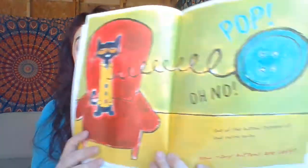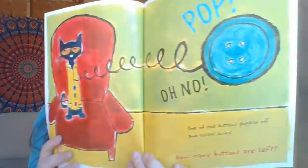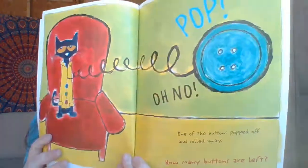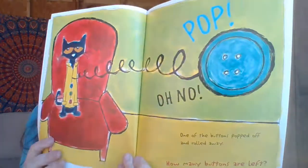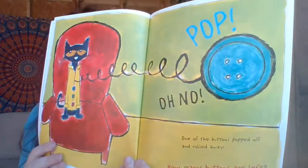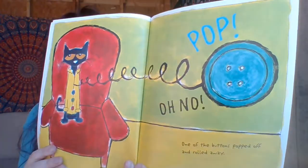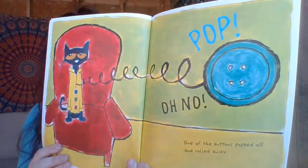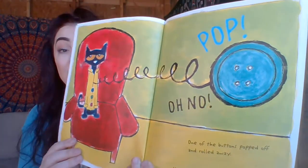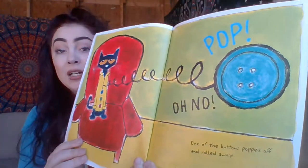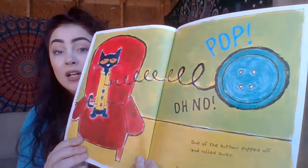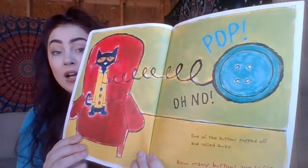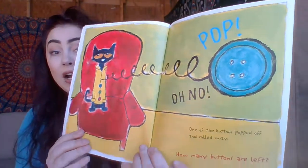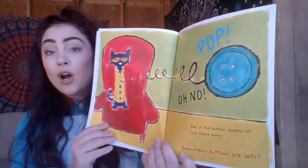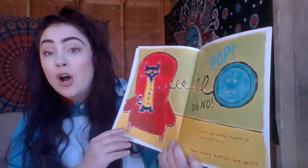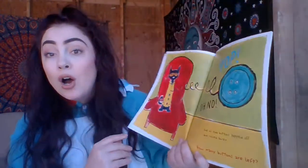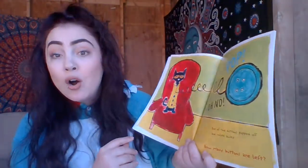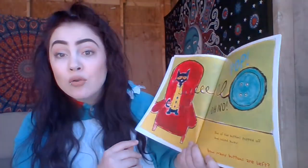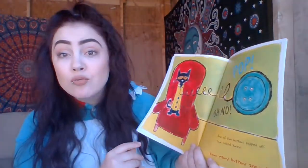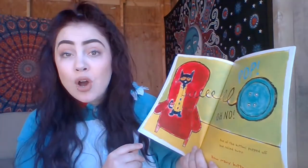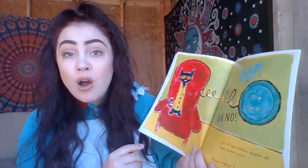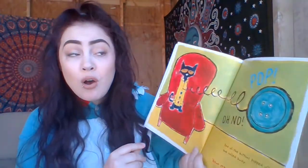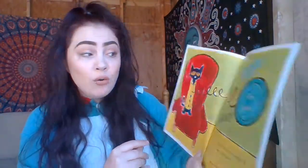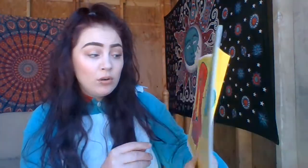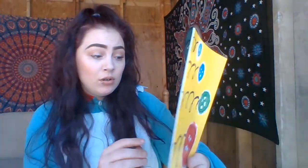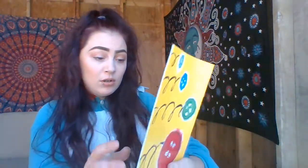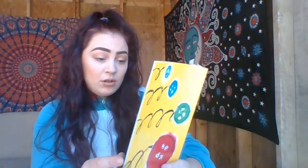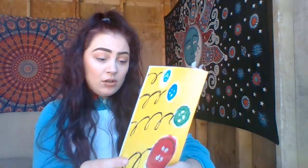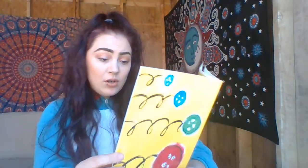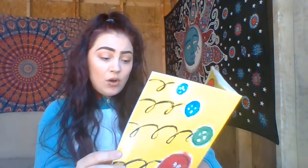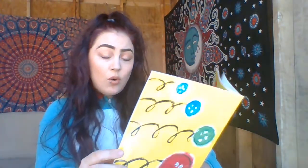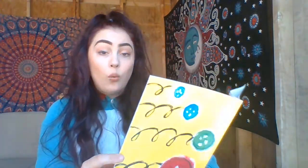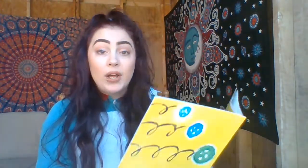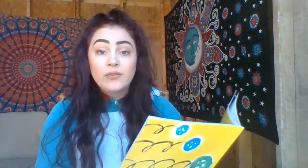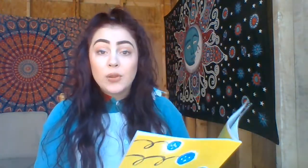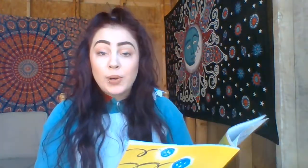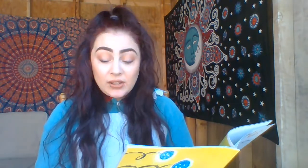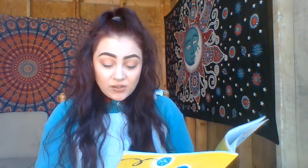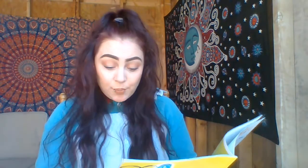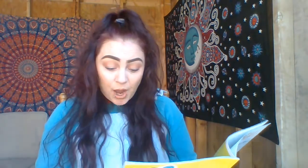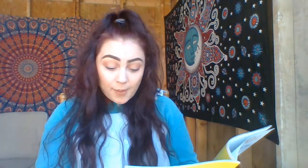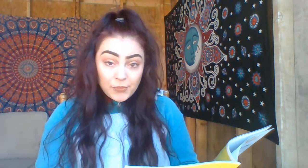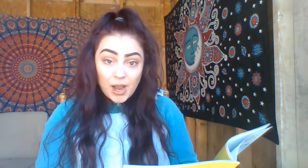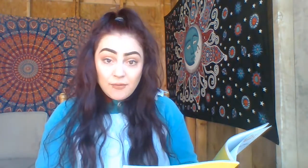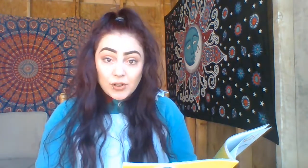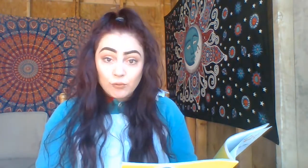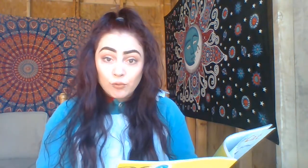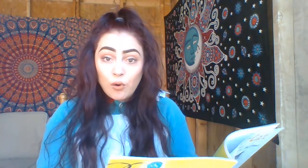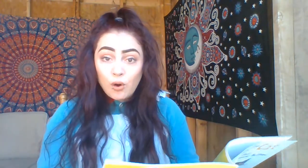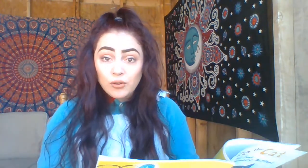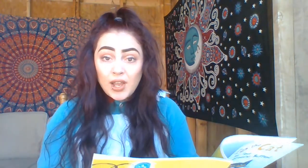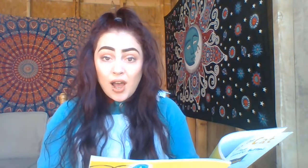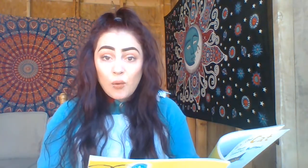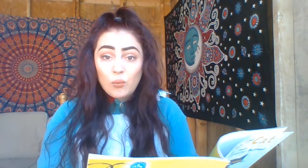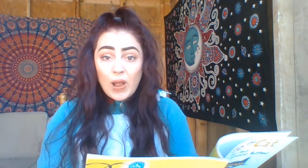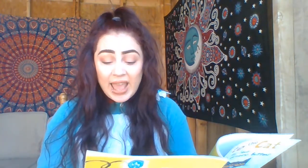Poop! Oh no! One of the buttons popped off and rolled away.